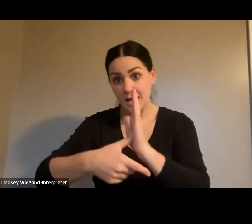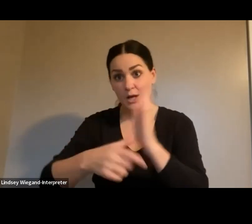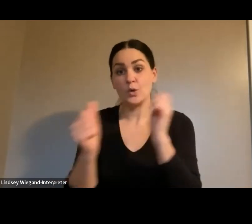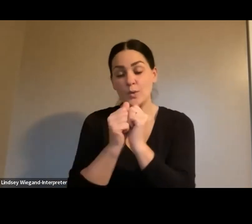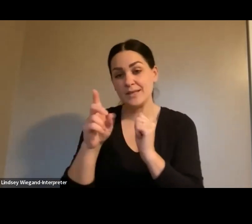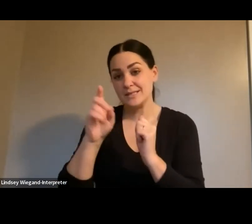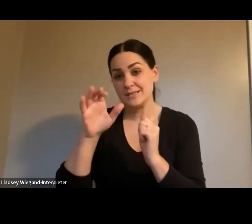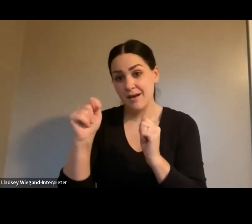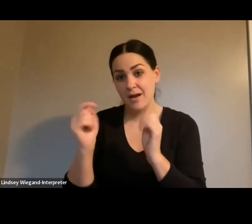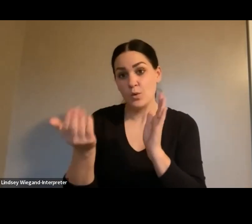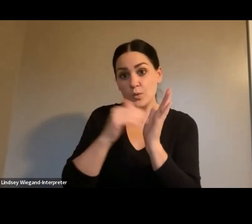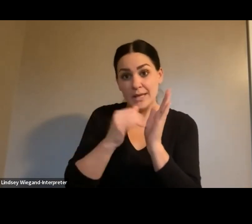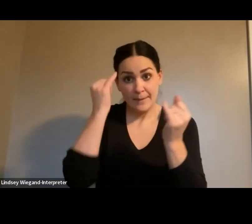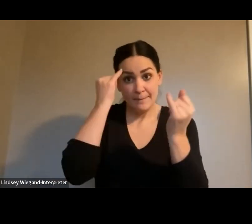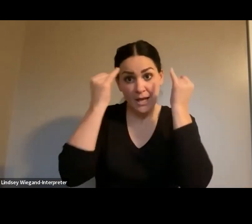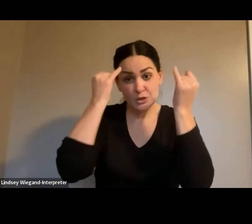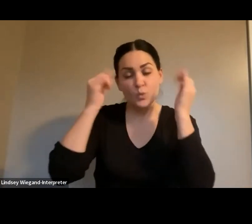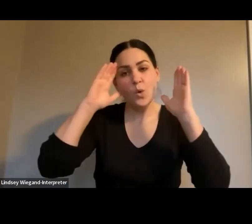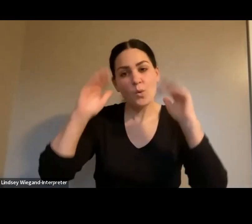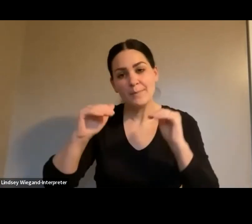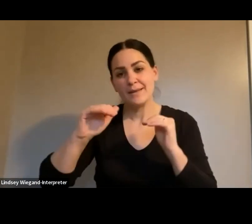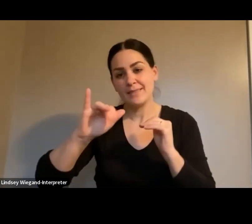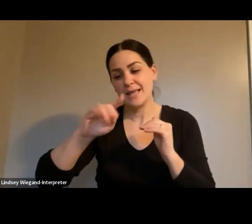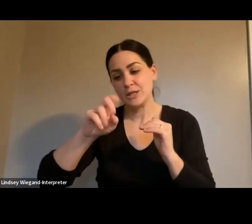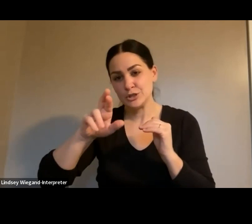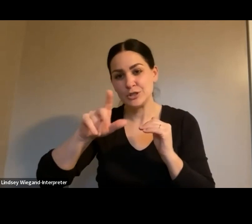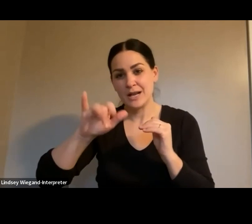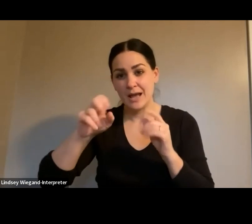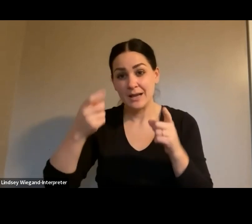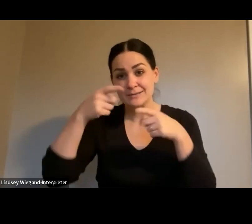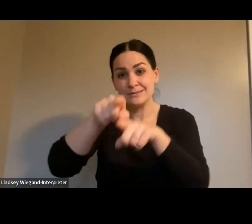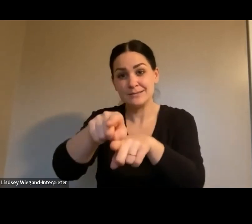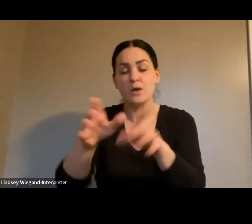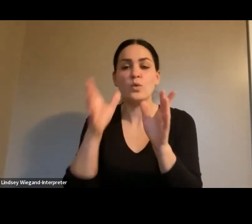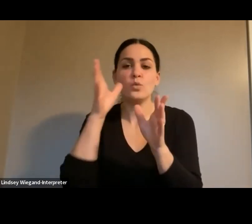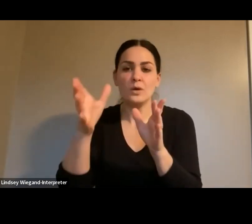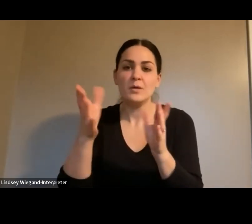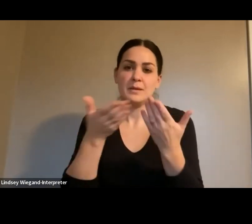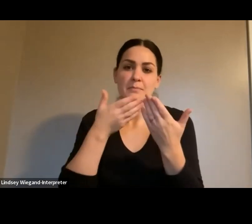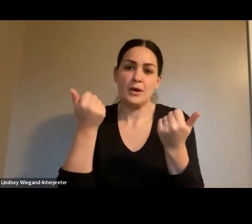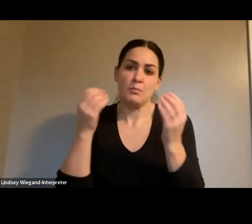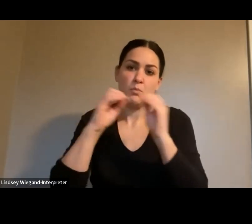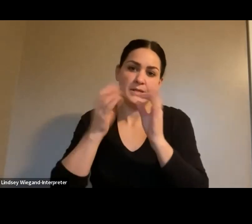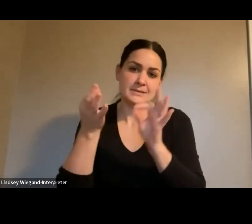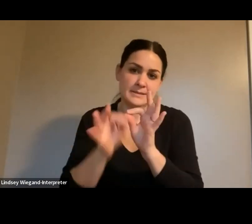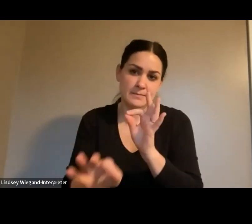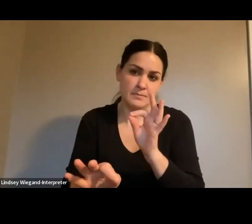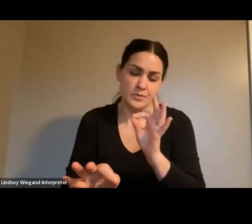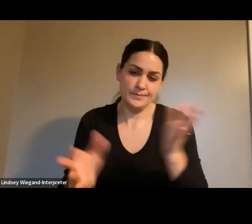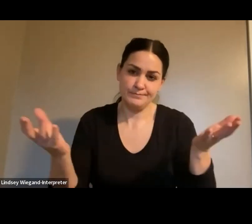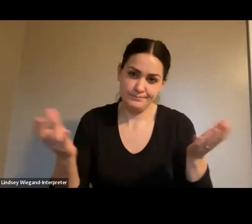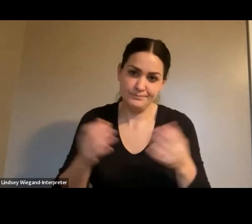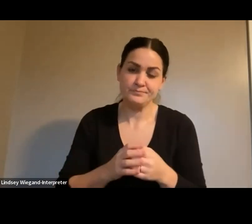our interlines will be a lot simpler. The ones I mentioned are the main ones that that we have. But as I said, there are some that only happen